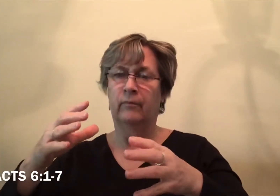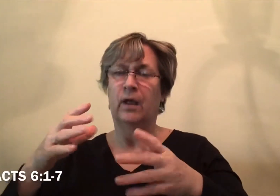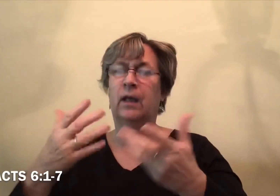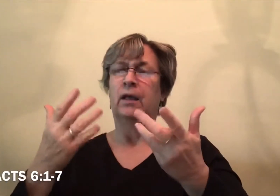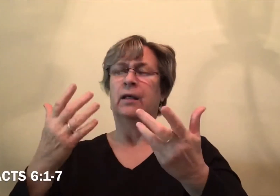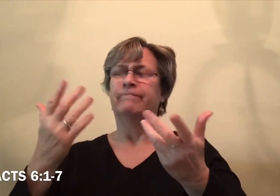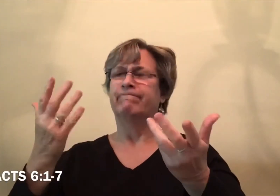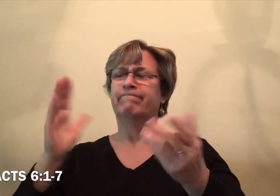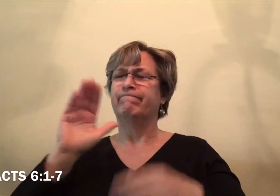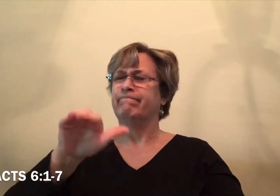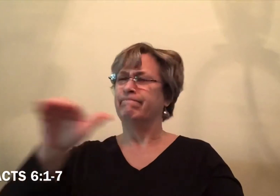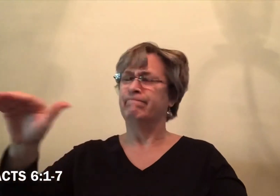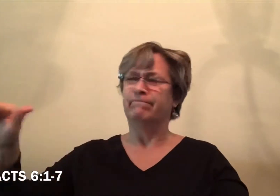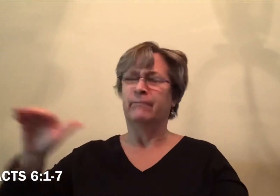and said,